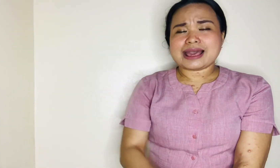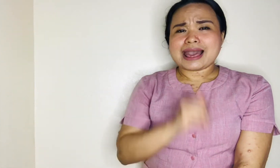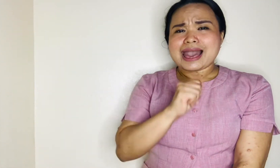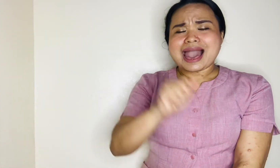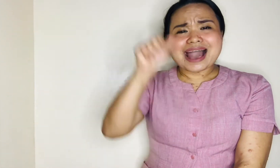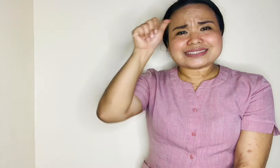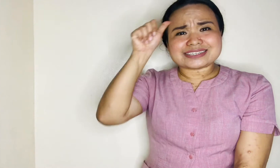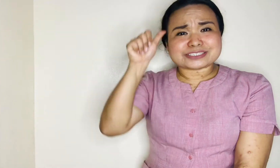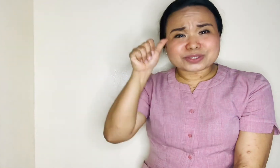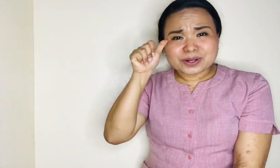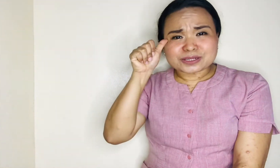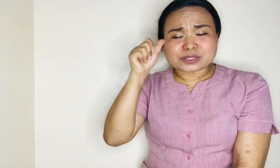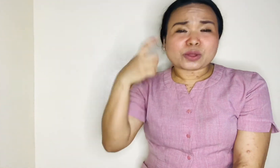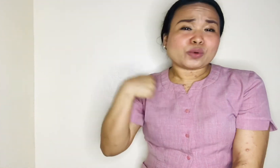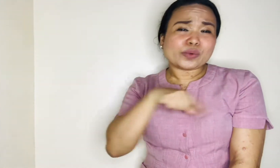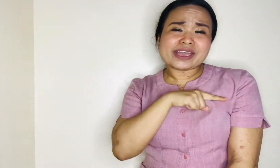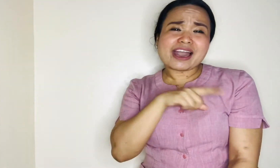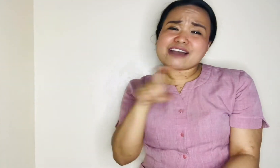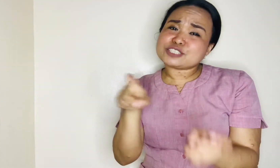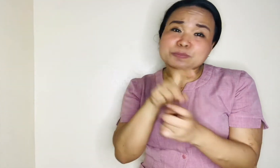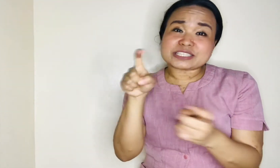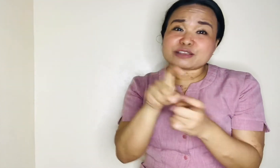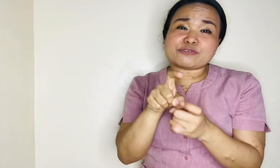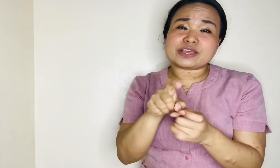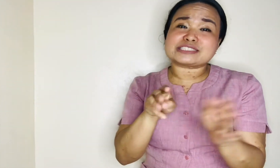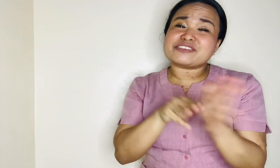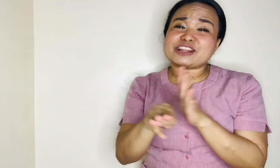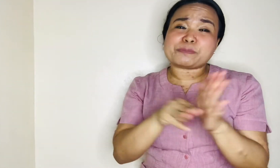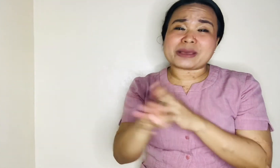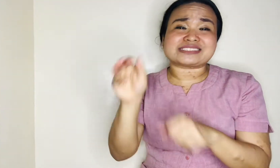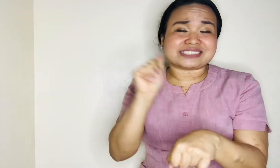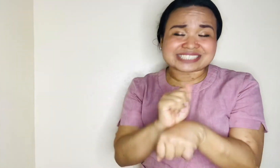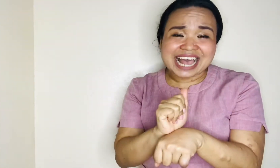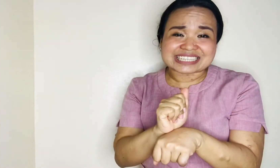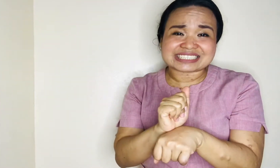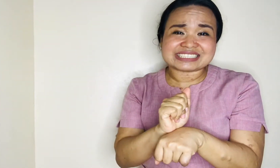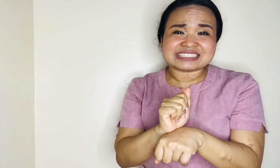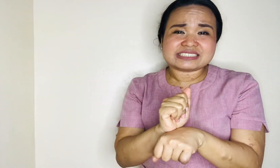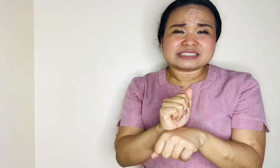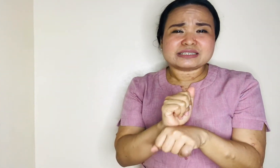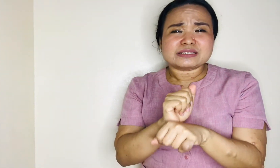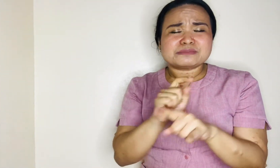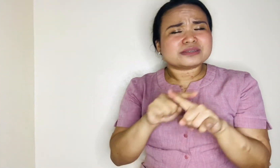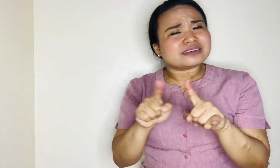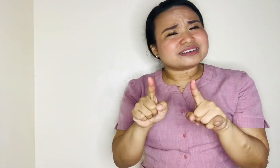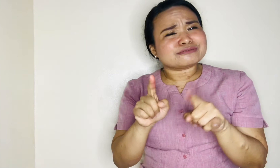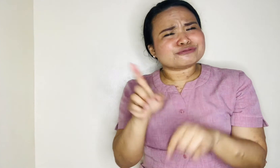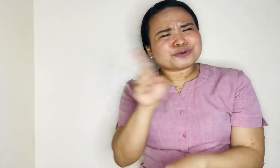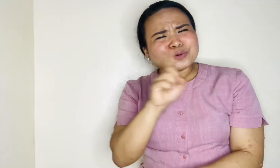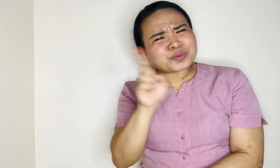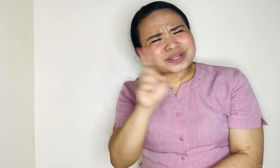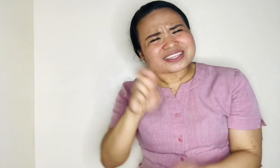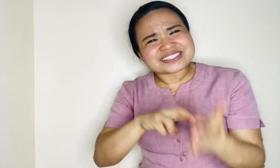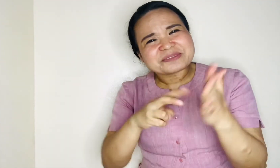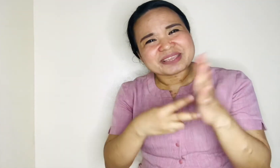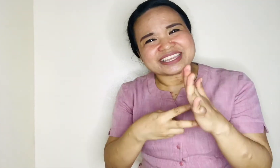As an adult, we have specific developmental tasks, but what does it mean?